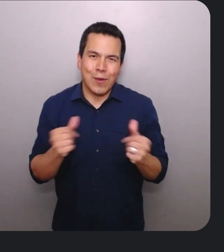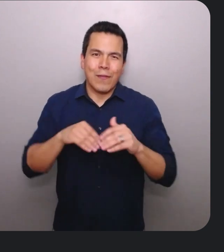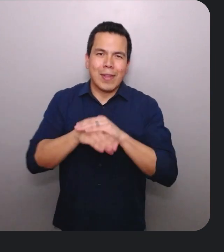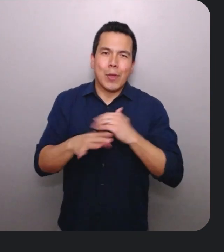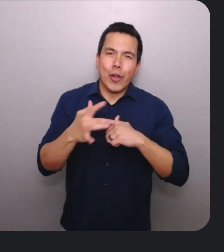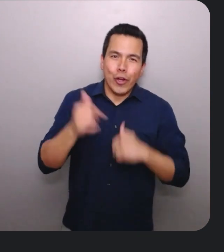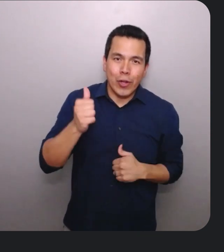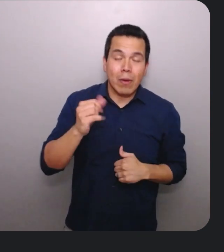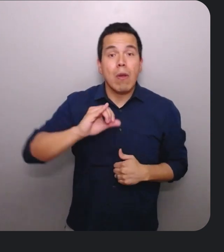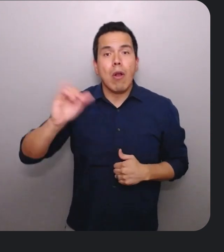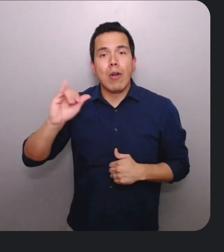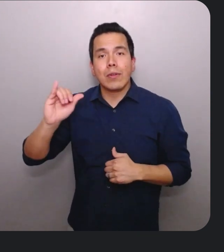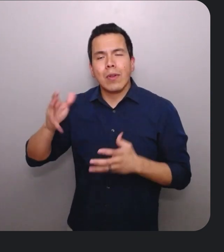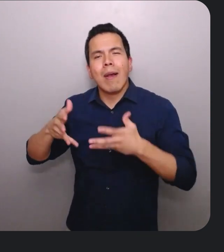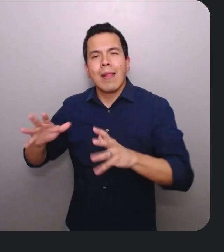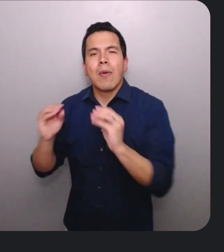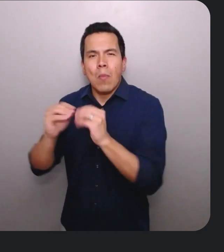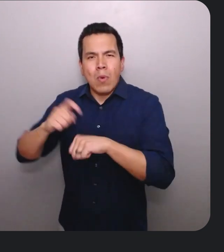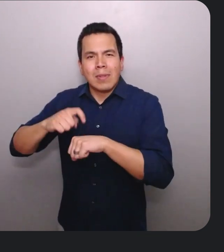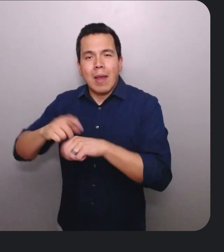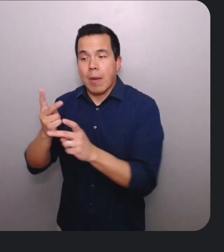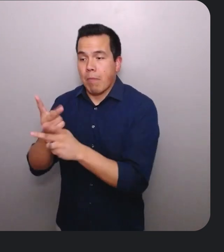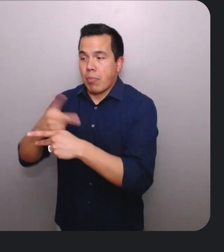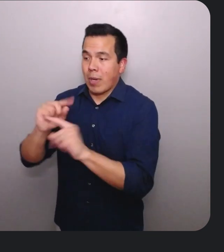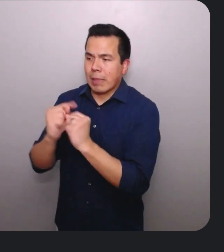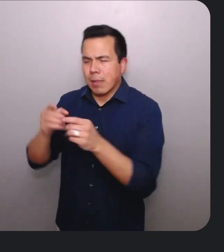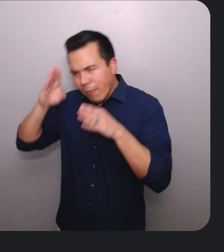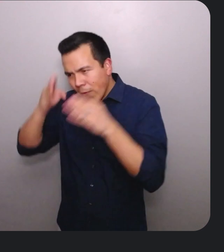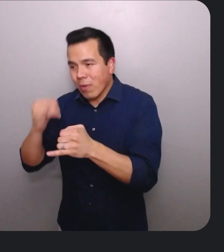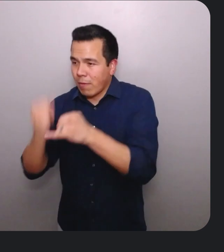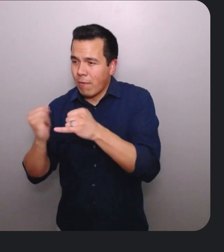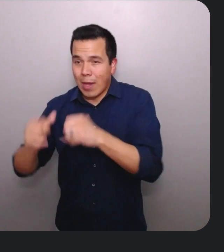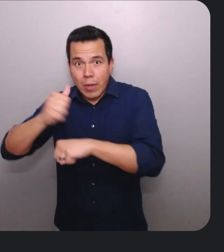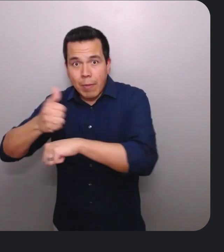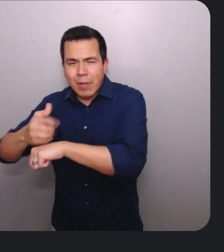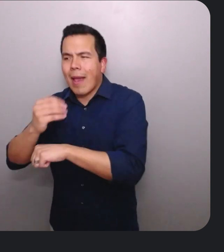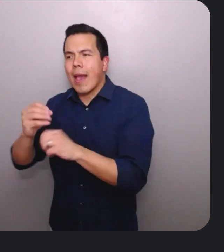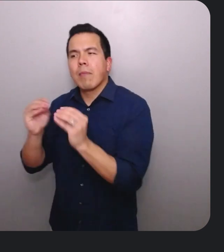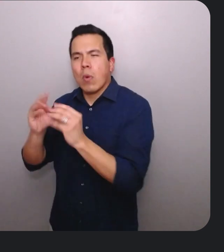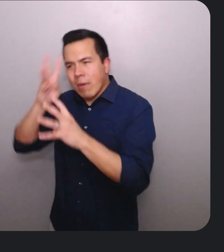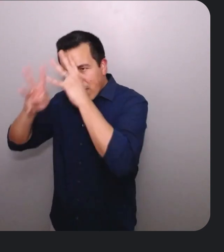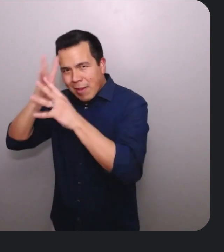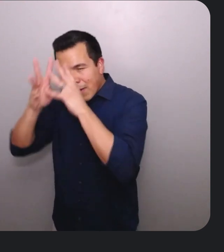on, and also free up time for product teams to focus on their final implementations and accessibility innovations.